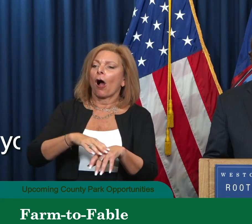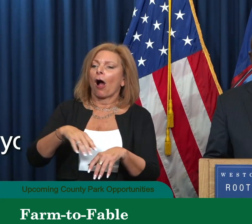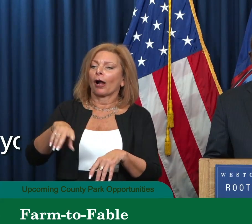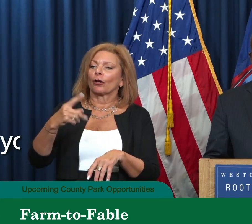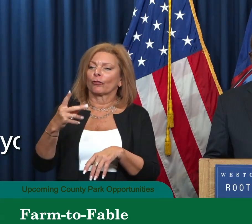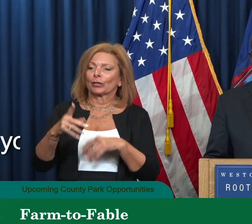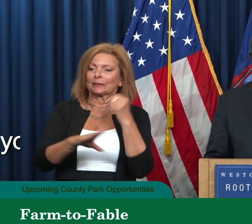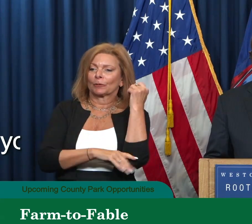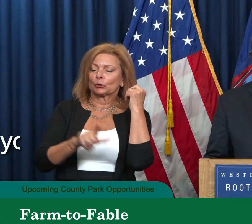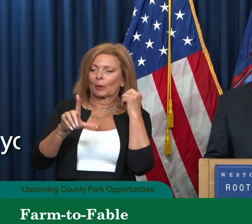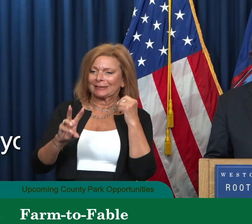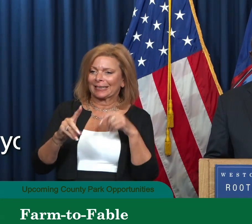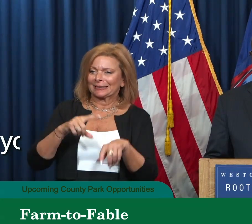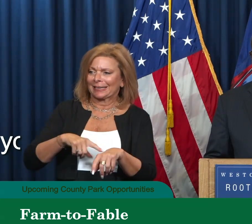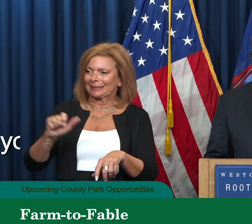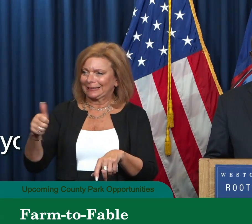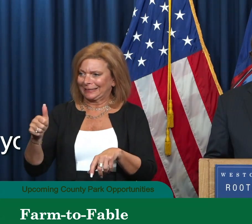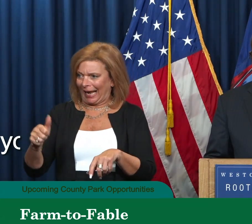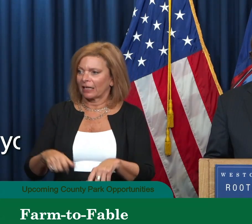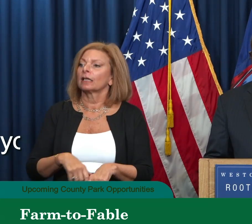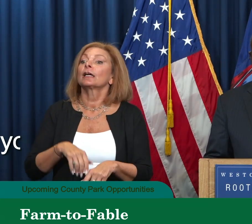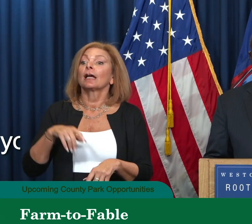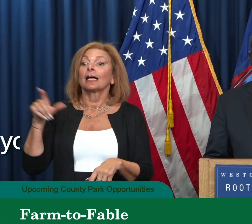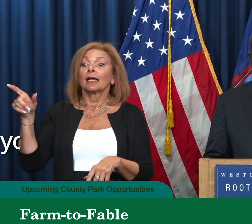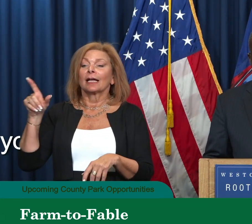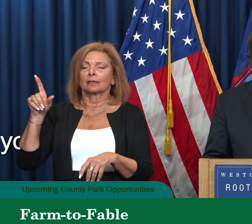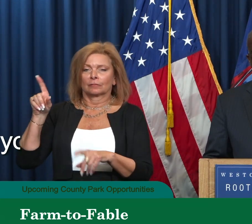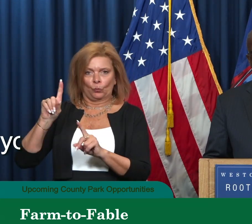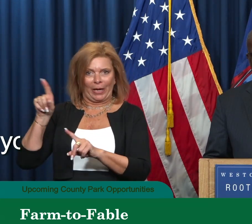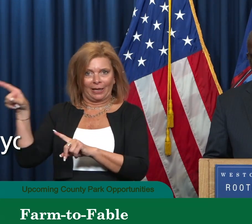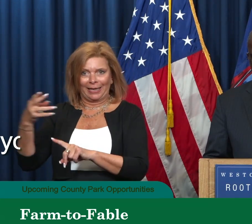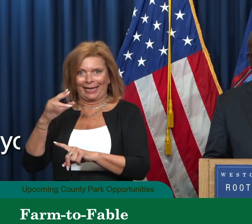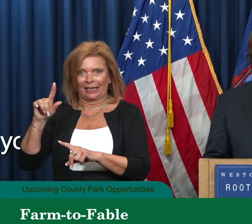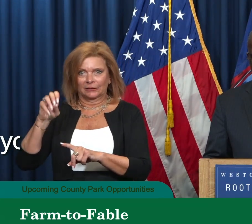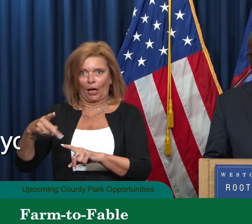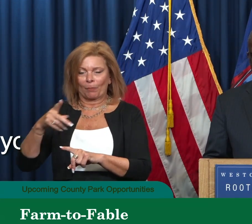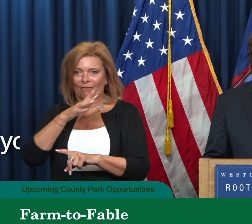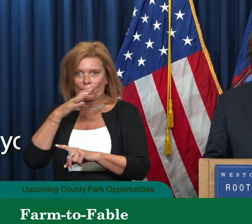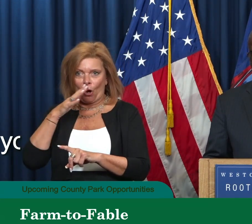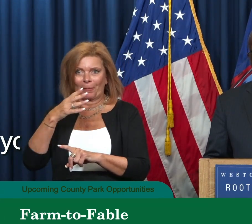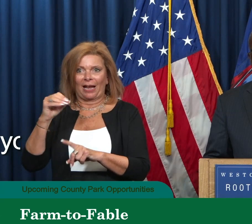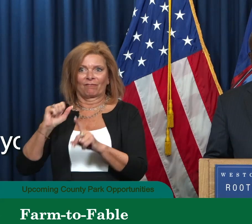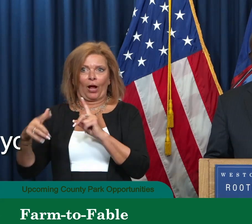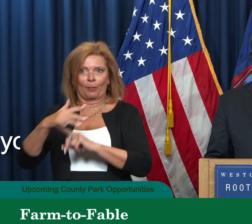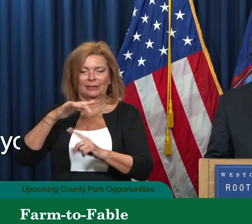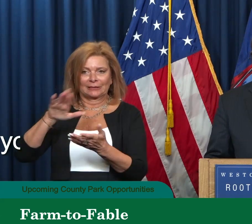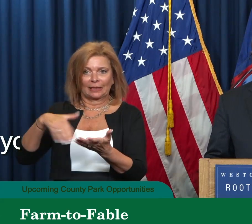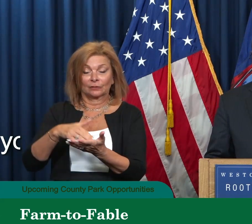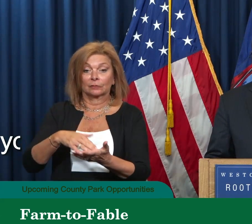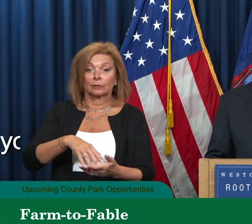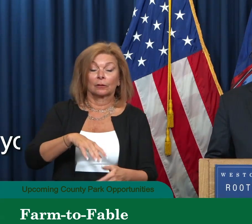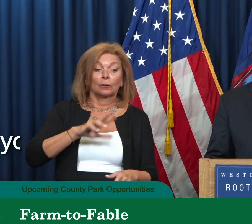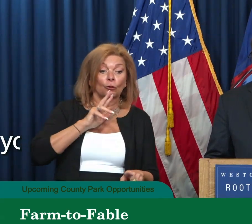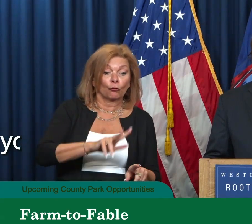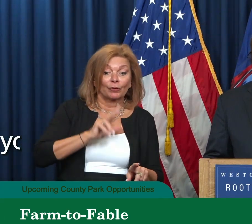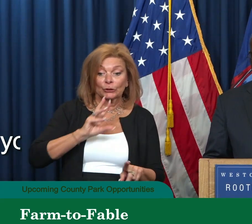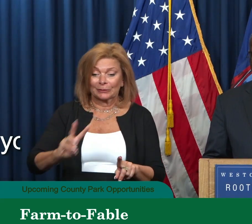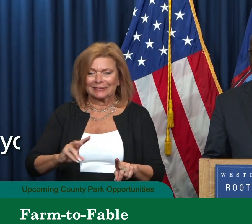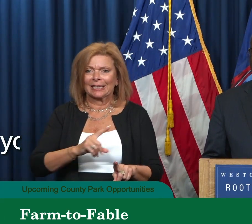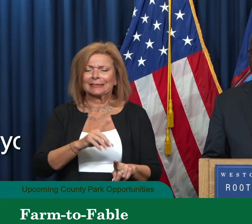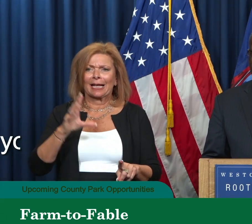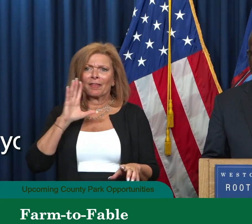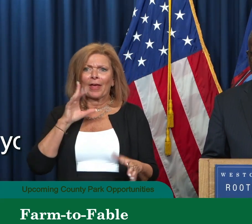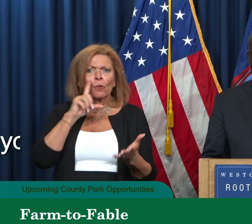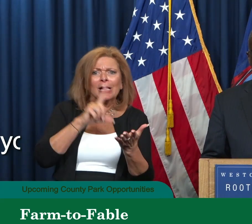at Hilltop Hanover Farm and Environmental Center. Ages three to six will explore the whimsy of the world through